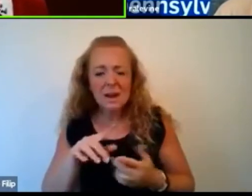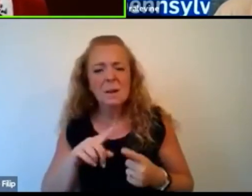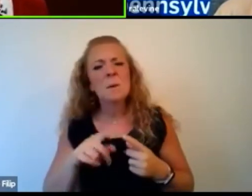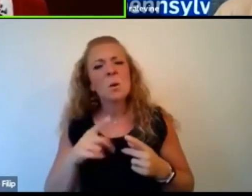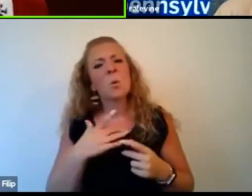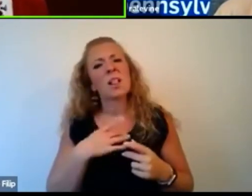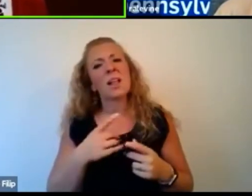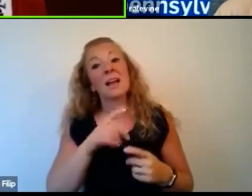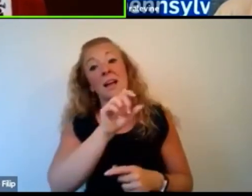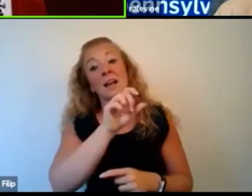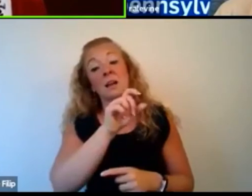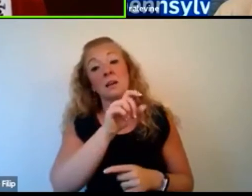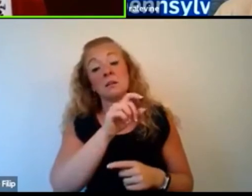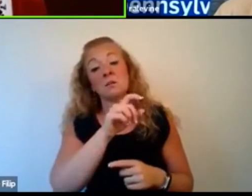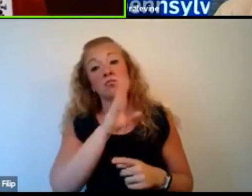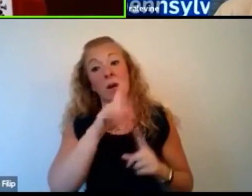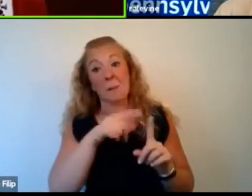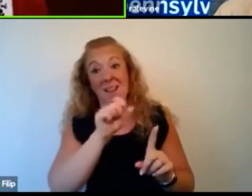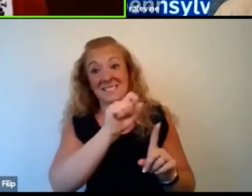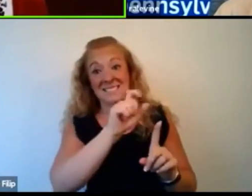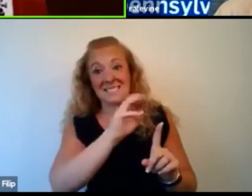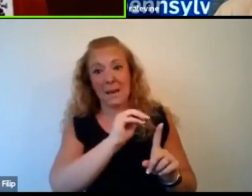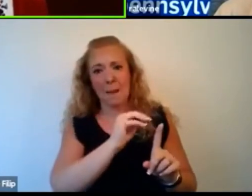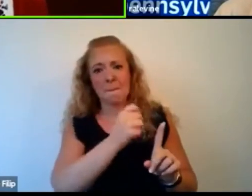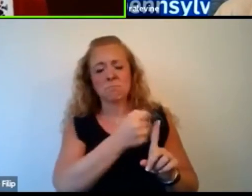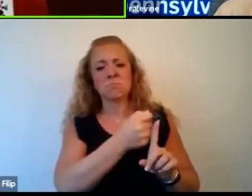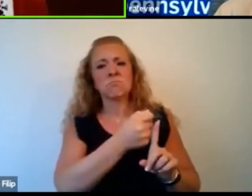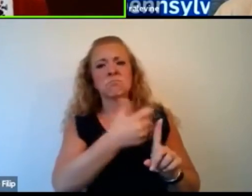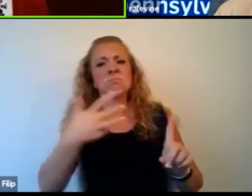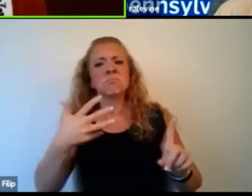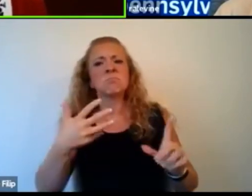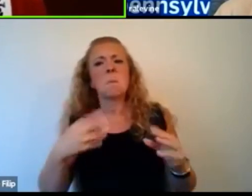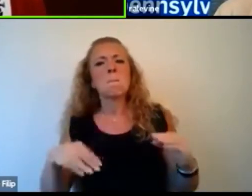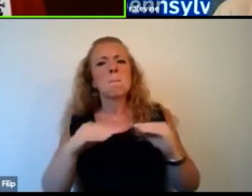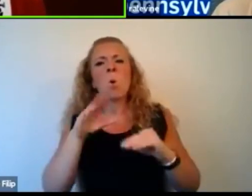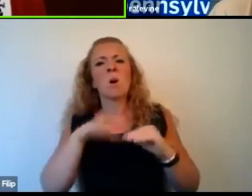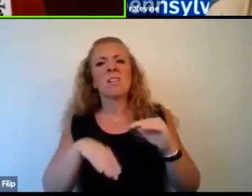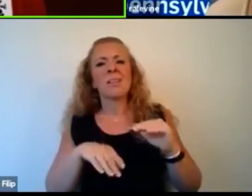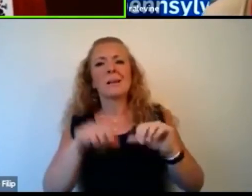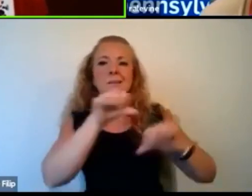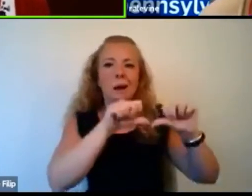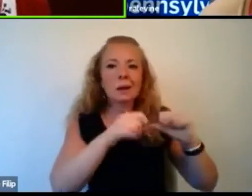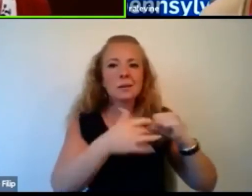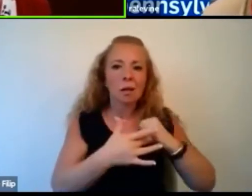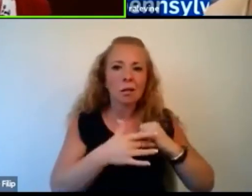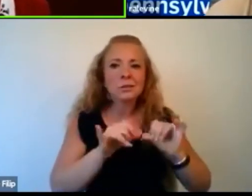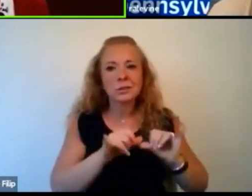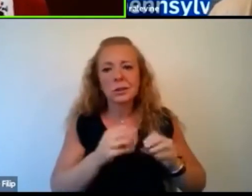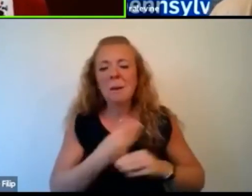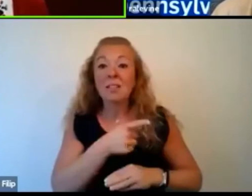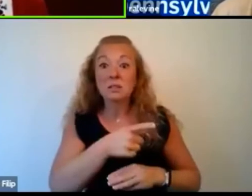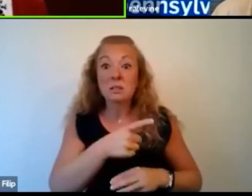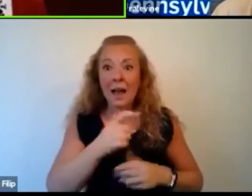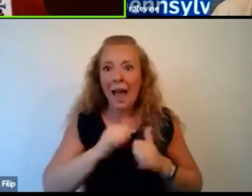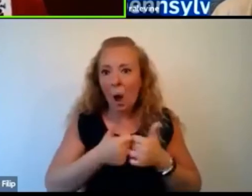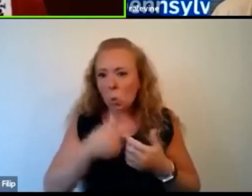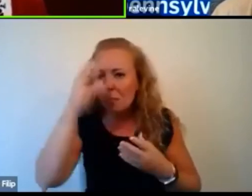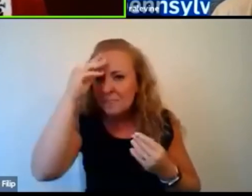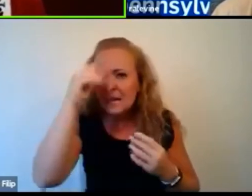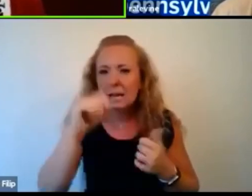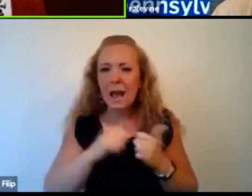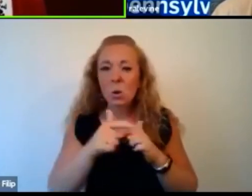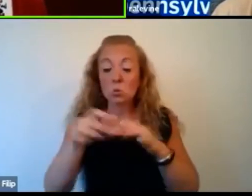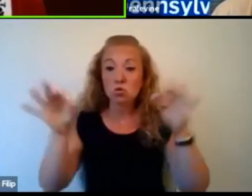how STEM education is bigger than that, right? It's a way of thinking. It's a way of, of observing the world around you and, and